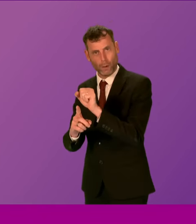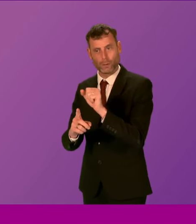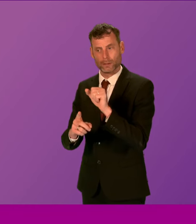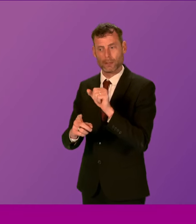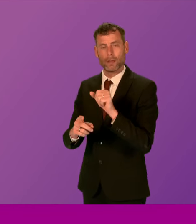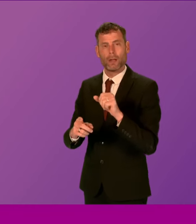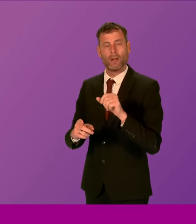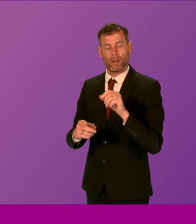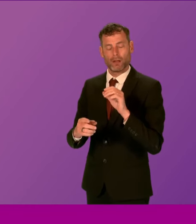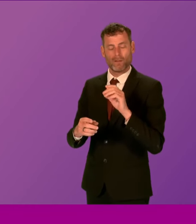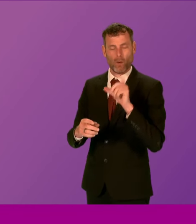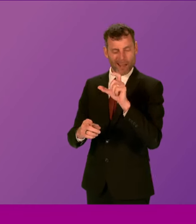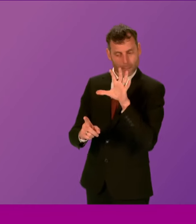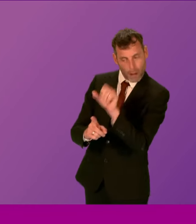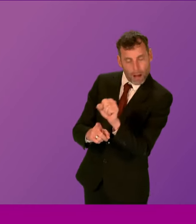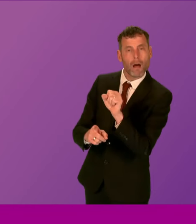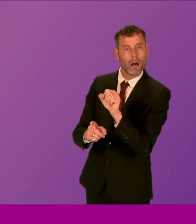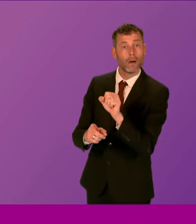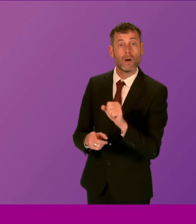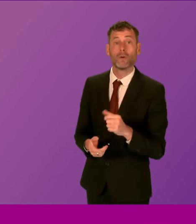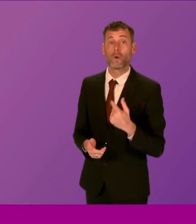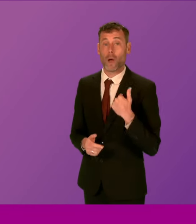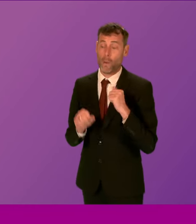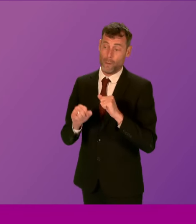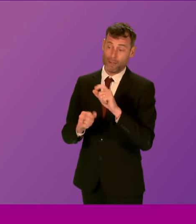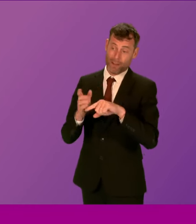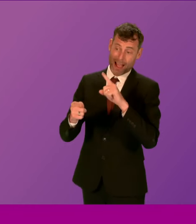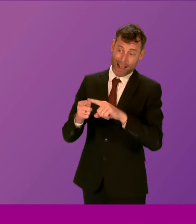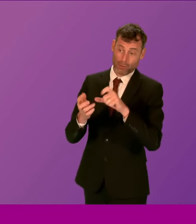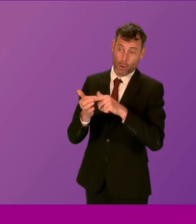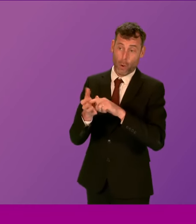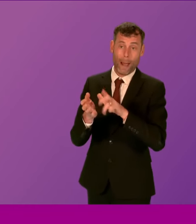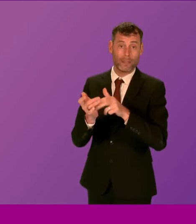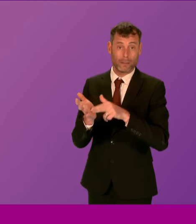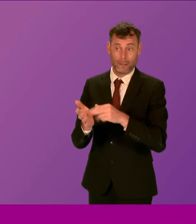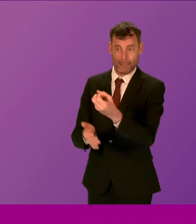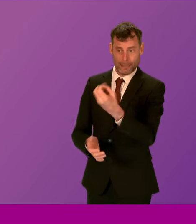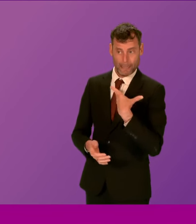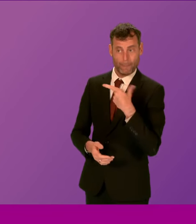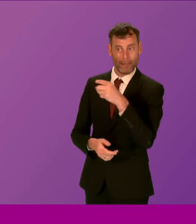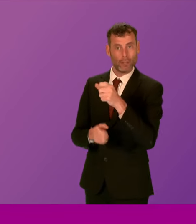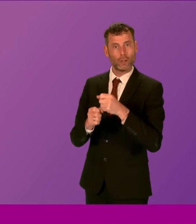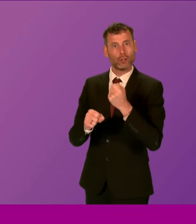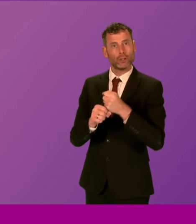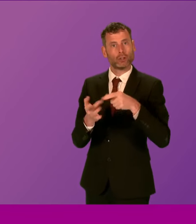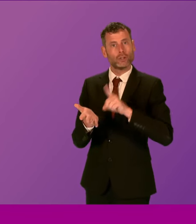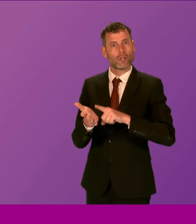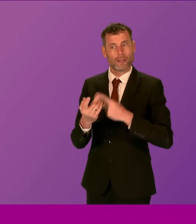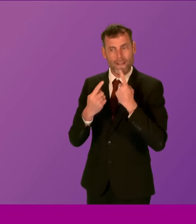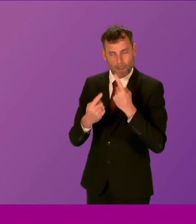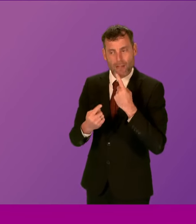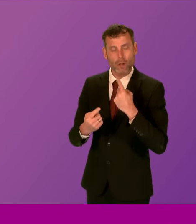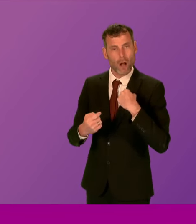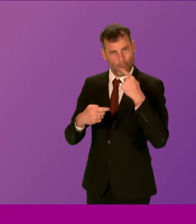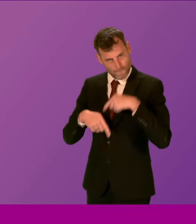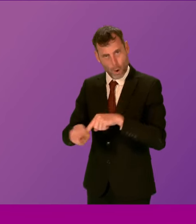rapid cancer diagnostic services operate. So I'll wait for Alex Cole-Hamilton to send Jill's details, if you may, and we'll see what we can do